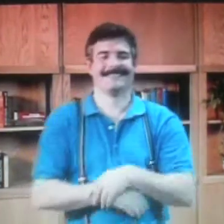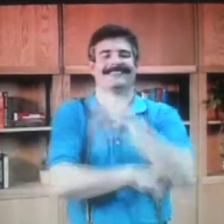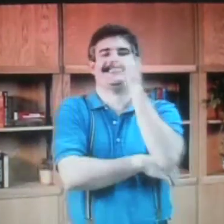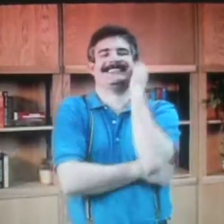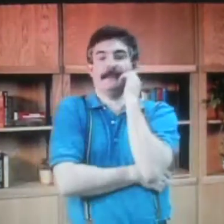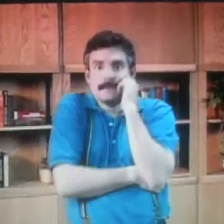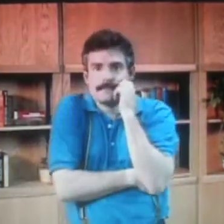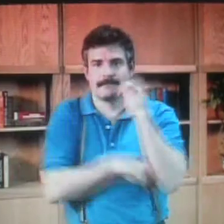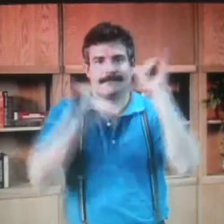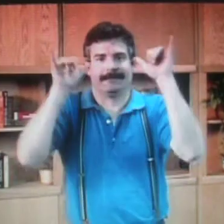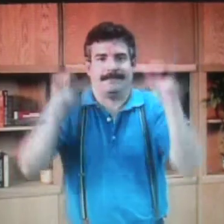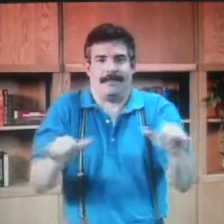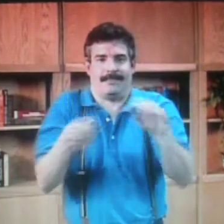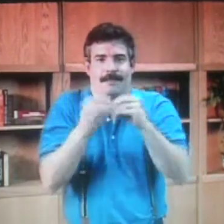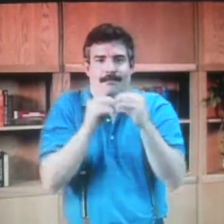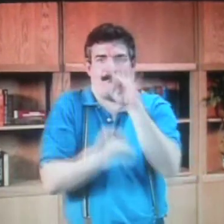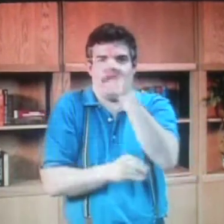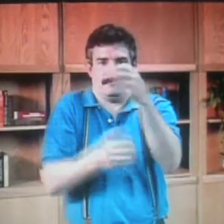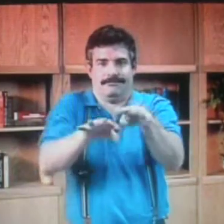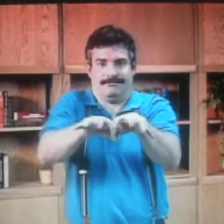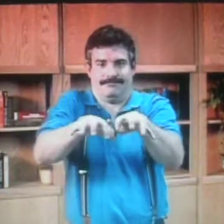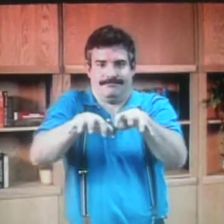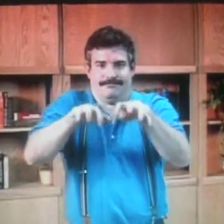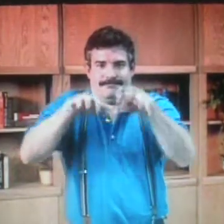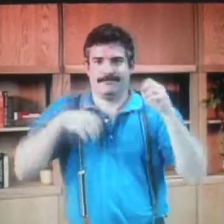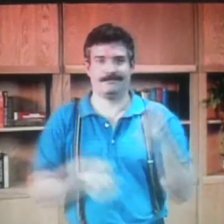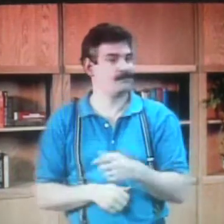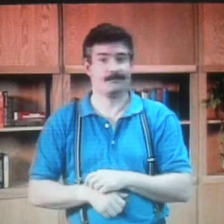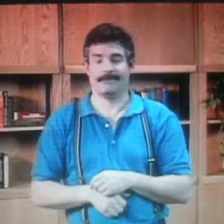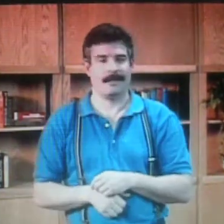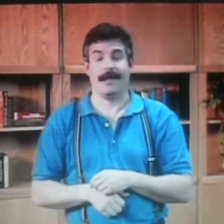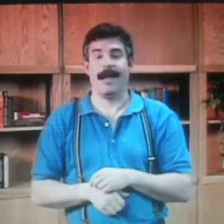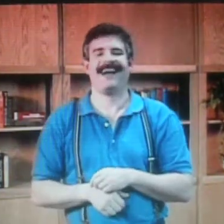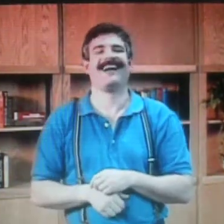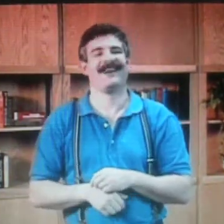So two days later, the same 40 students came back to class.